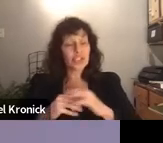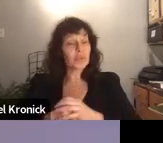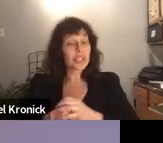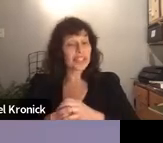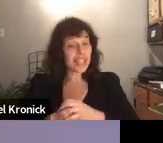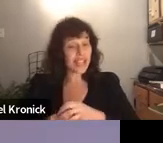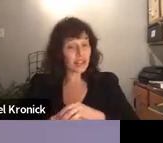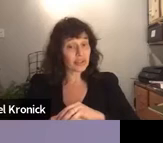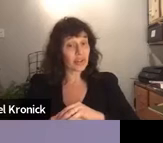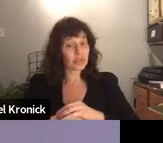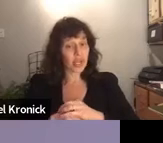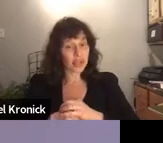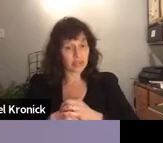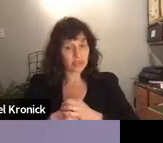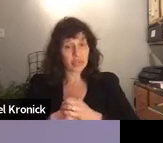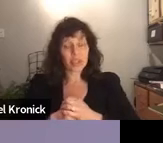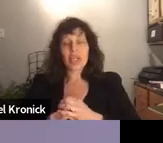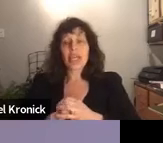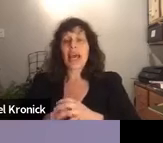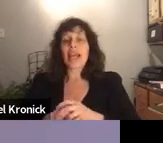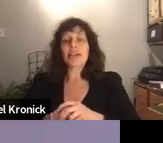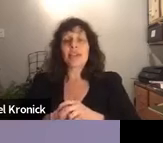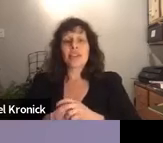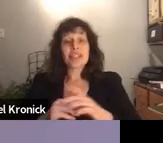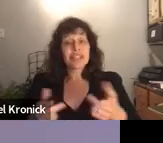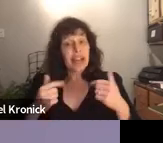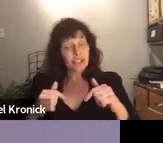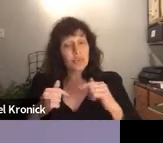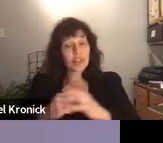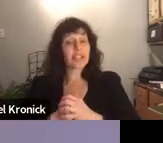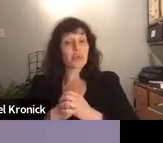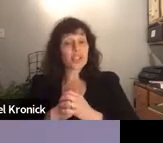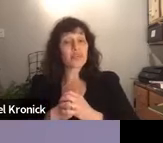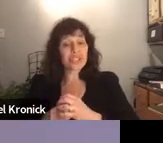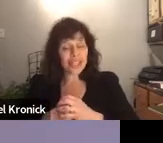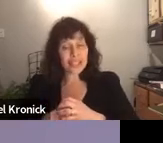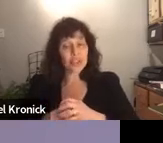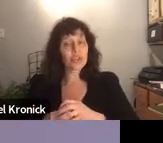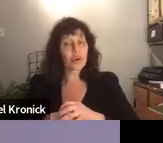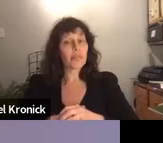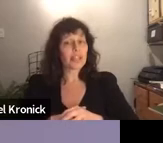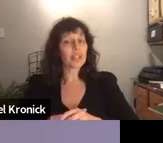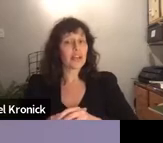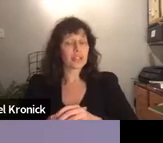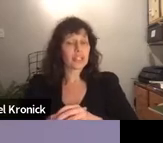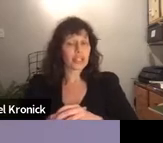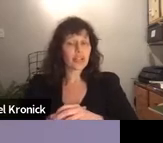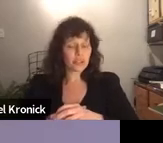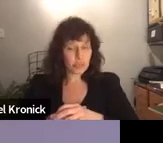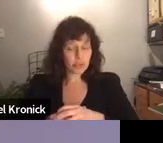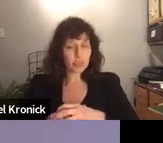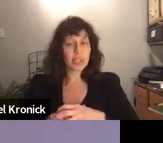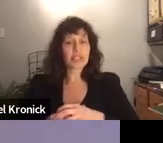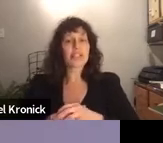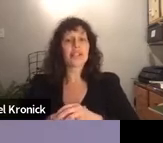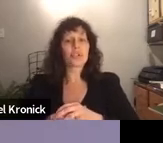and she was detained on arrival. And this is actually when these boys presented to our mental health clinic in the